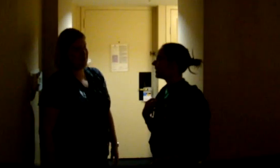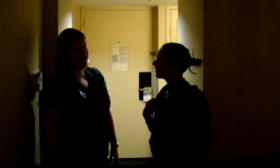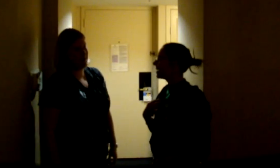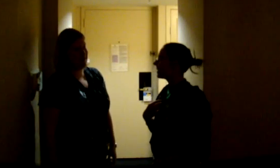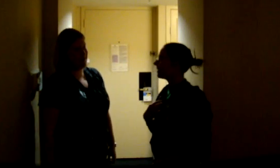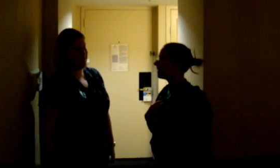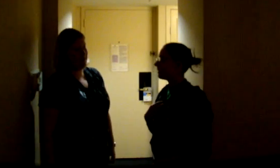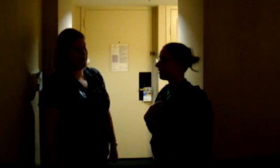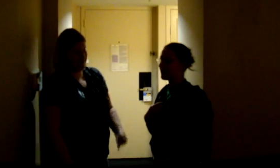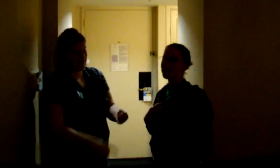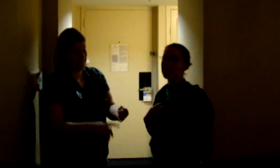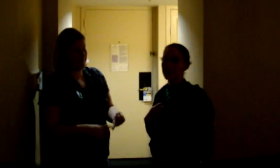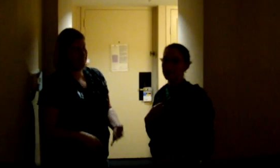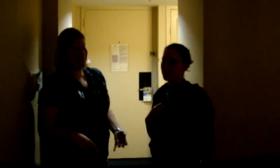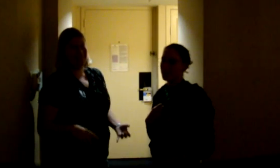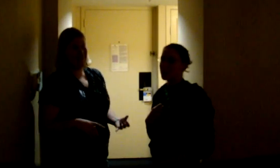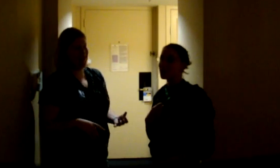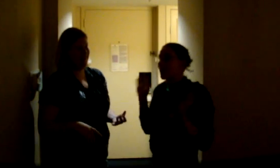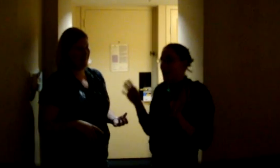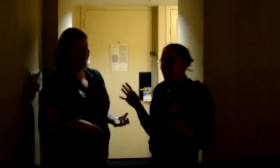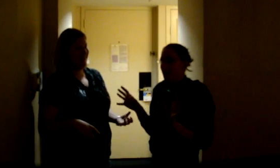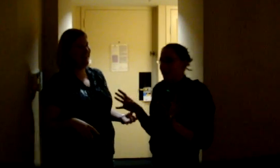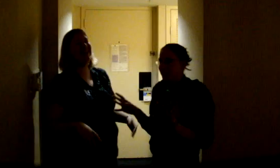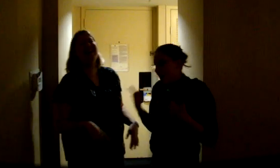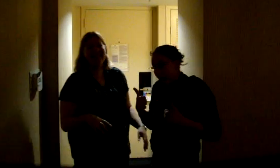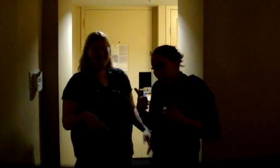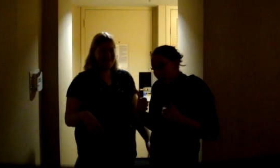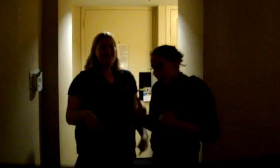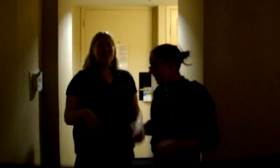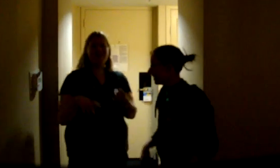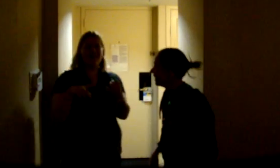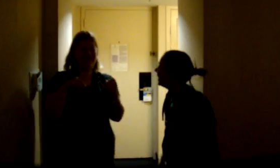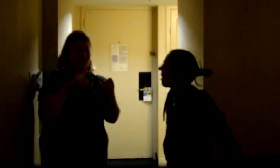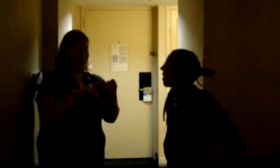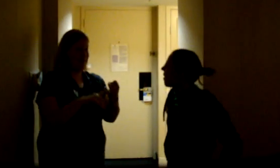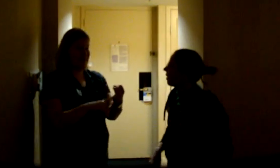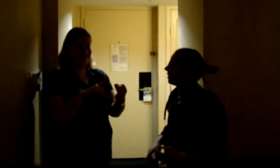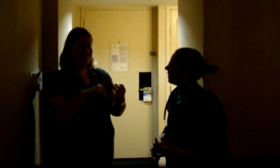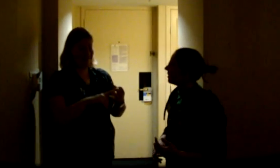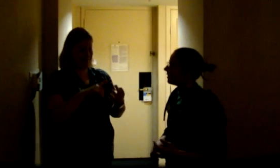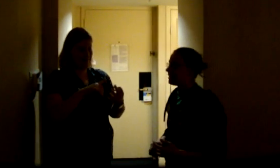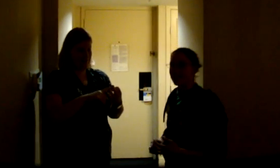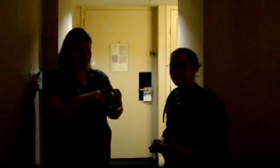wait to try and remember them. Okay. There's a lot of you, so I'm here. Shouting out to all of you. Well, there was Amanda, Zip, Whit,